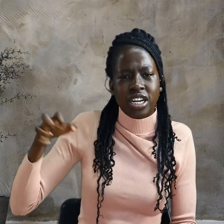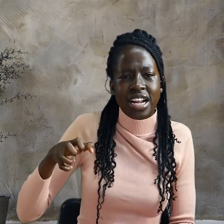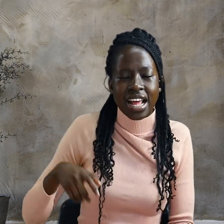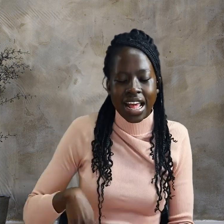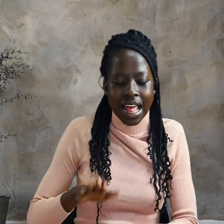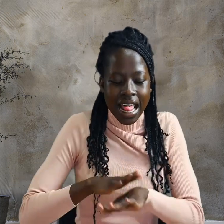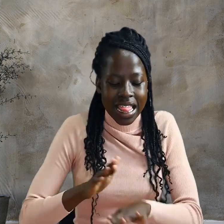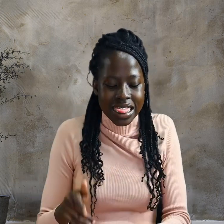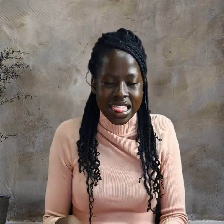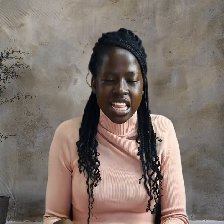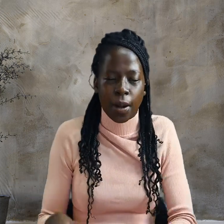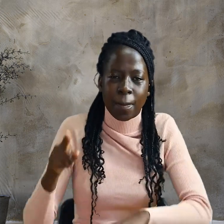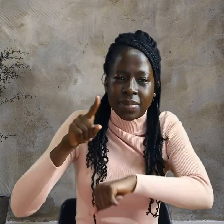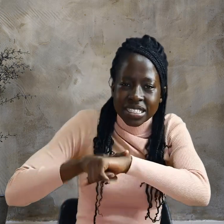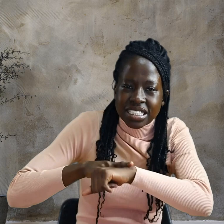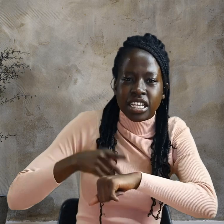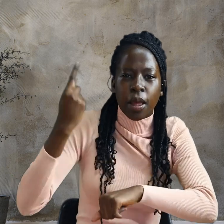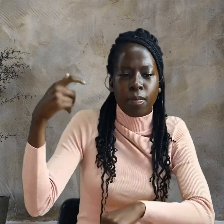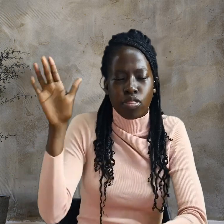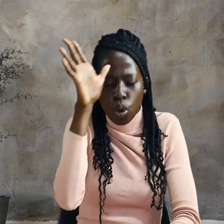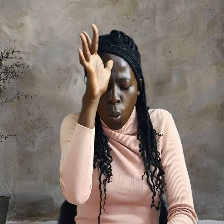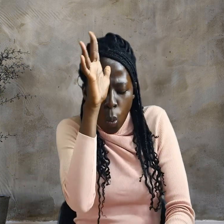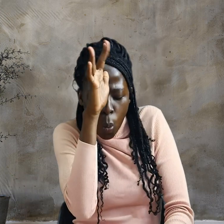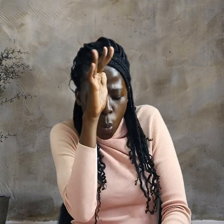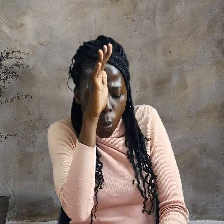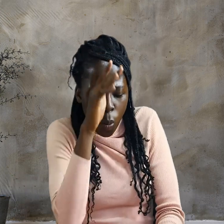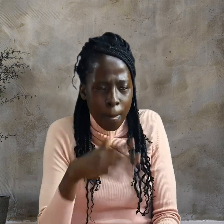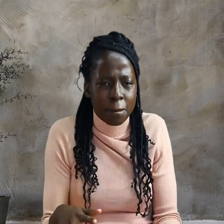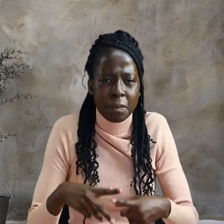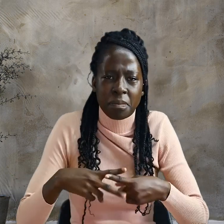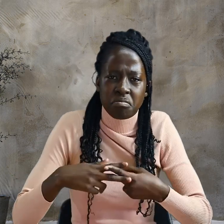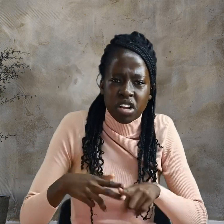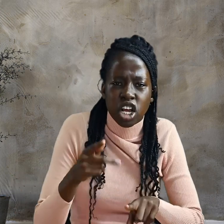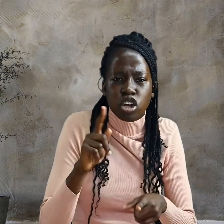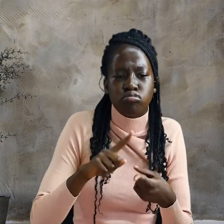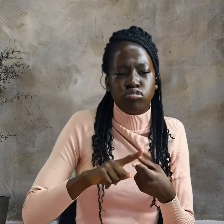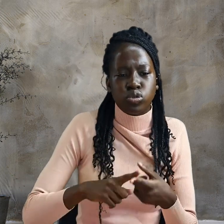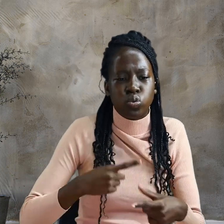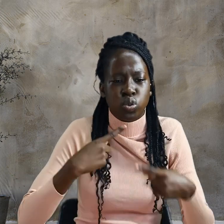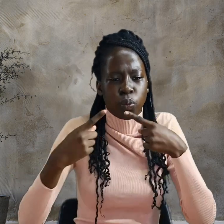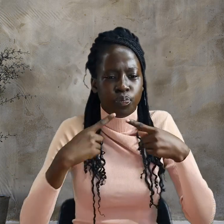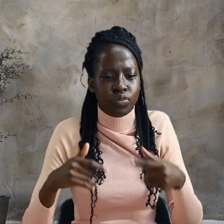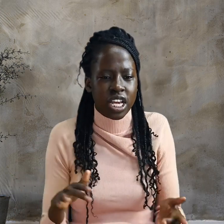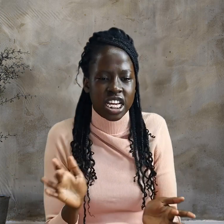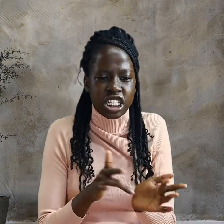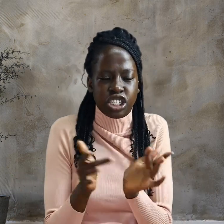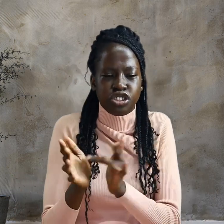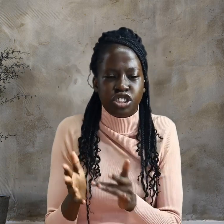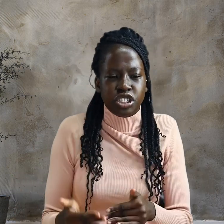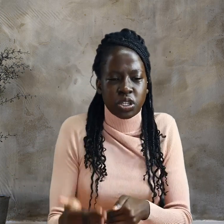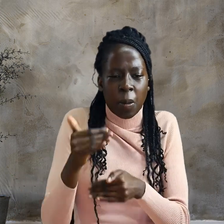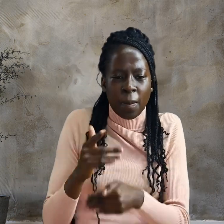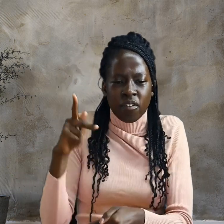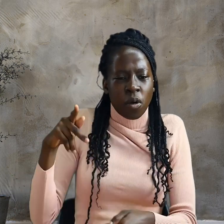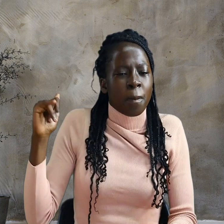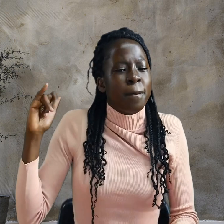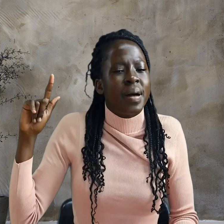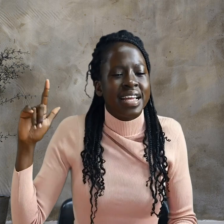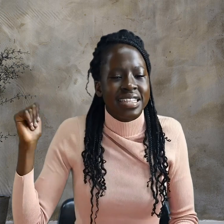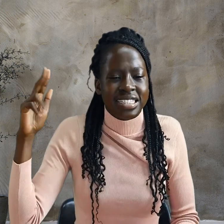Jesus before Pilate Then the Jewish leaders took Jesus from Caiaphas to the